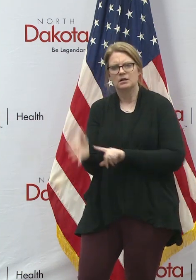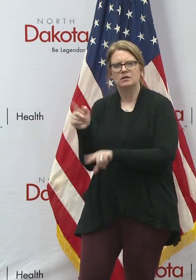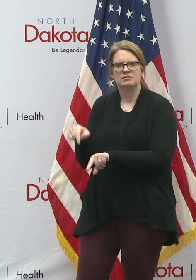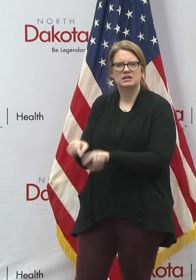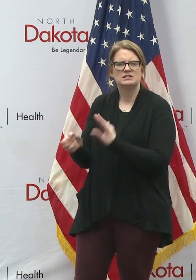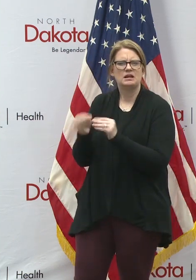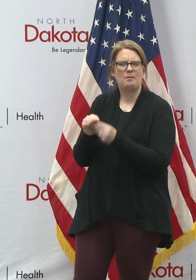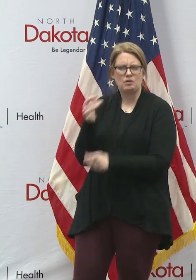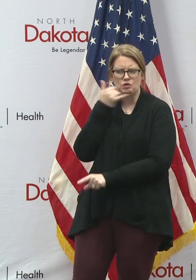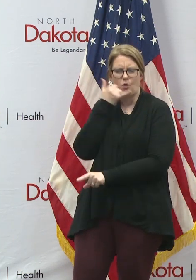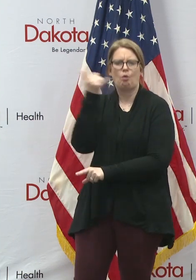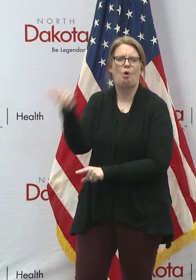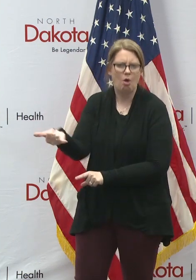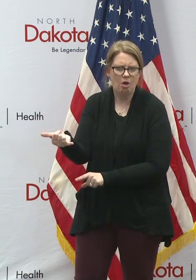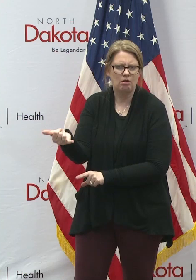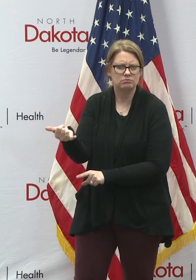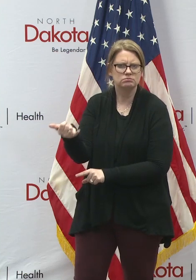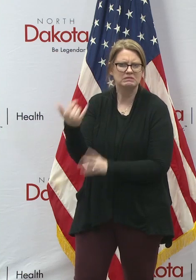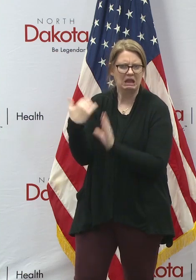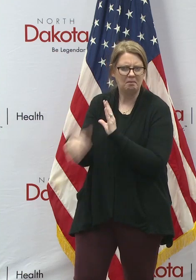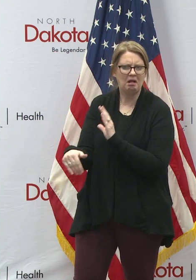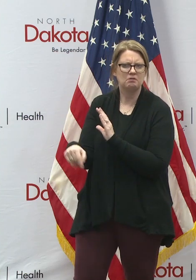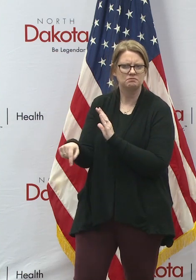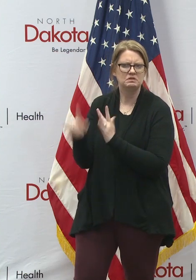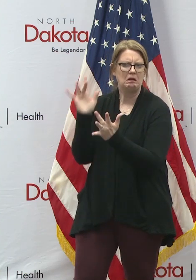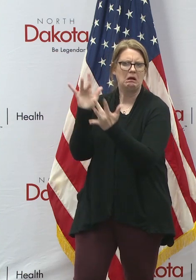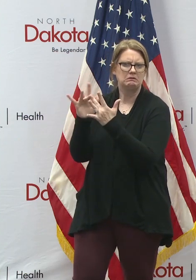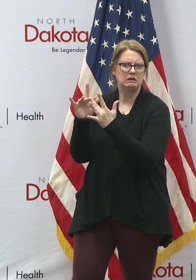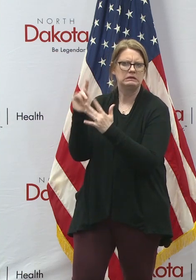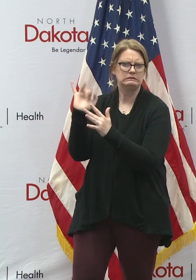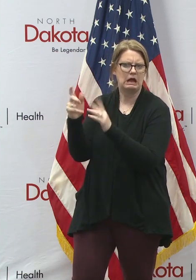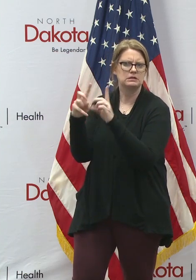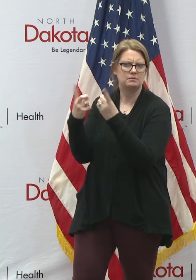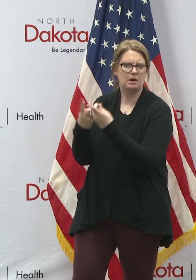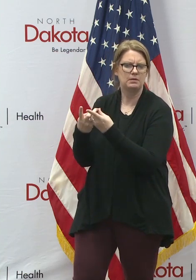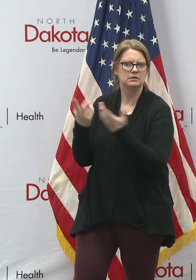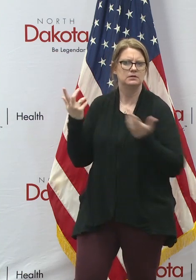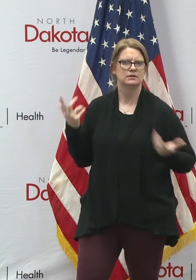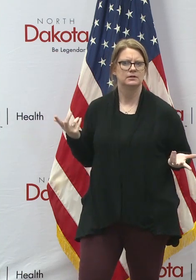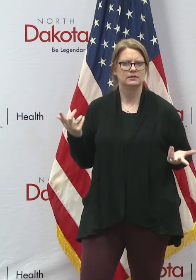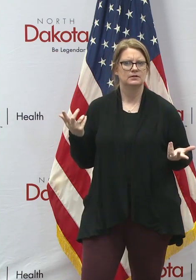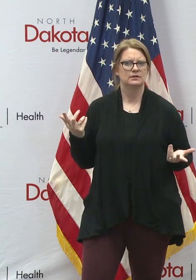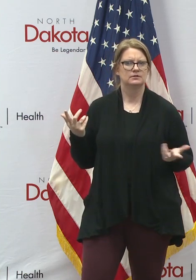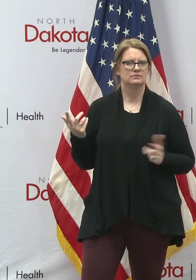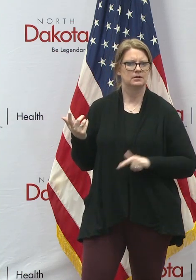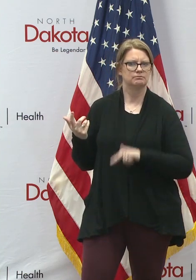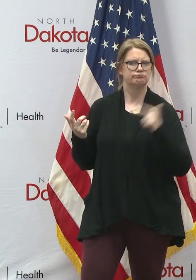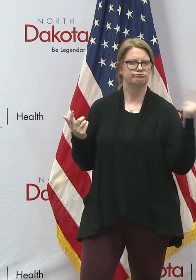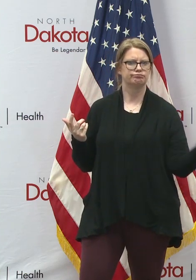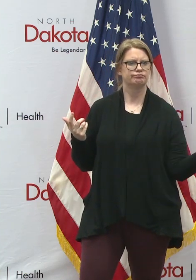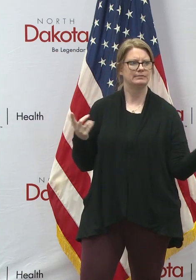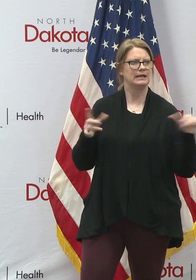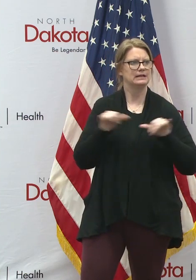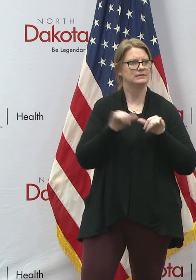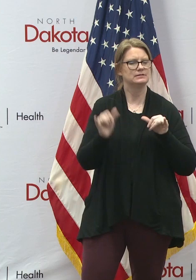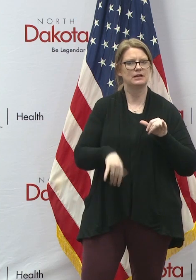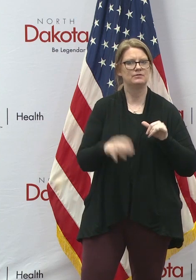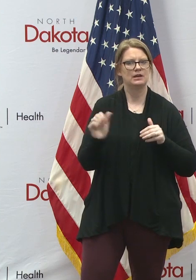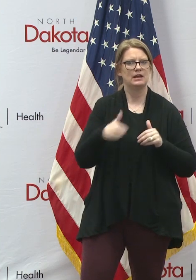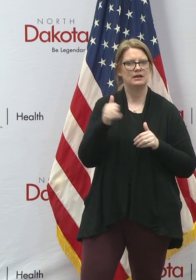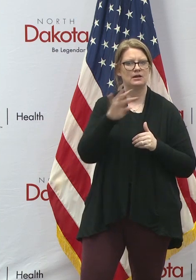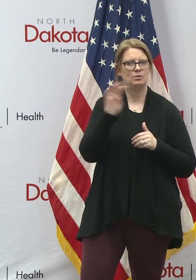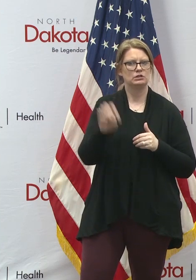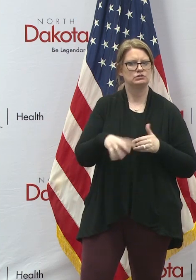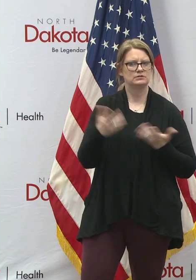your extension based on the tax type that you're interested in. And with that, Governor, I'll turn it back to you, and I'll stick around for any Q